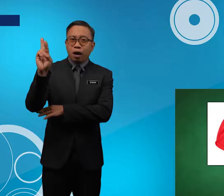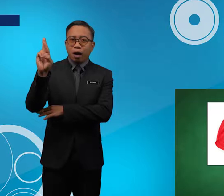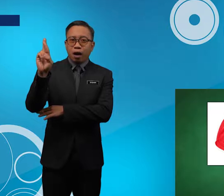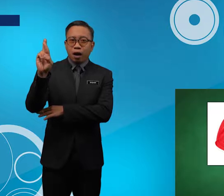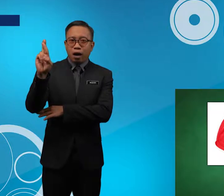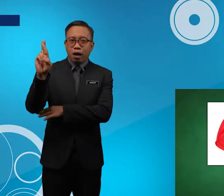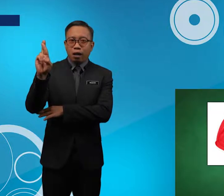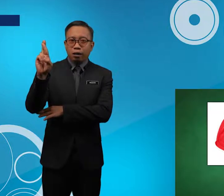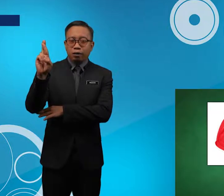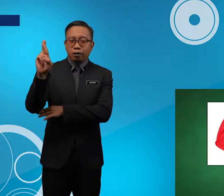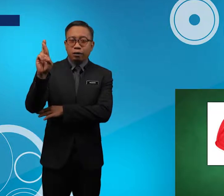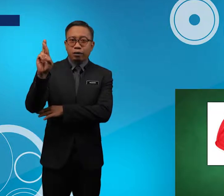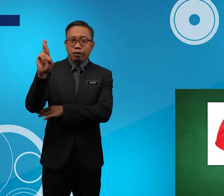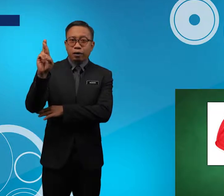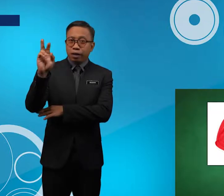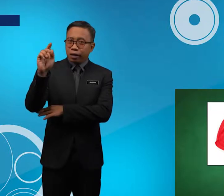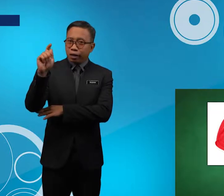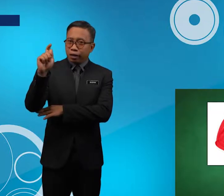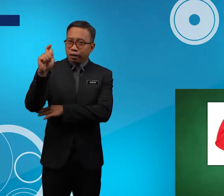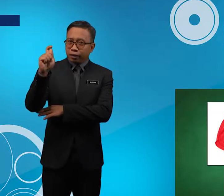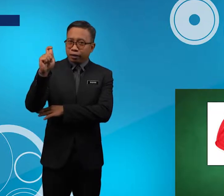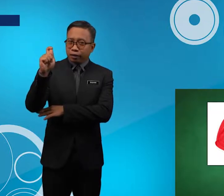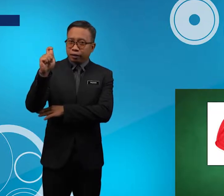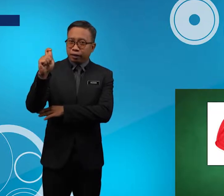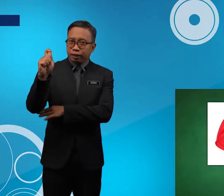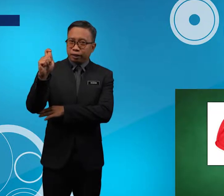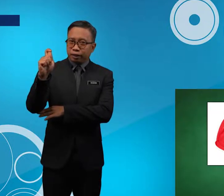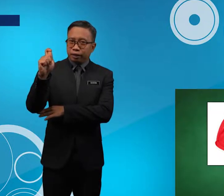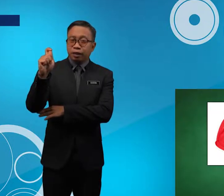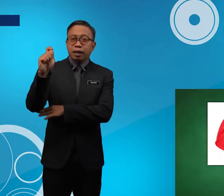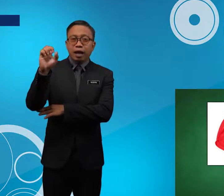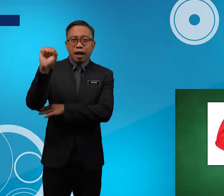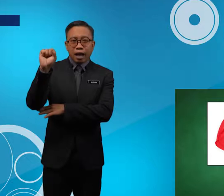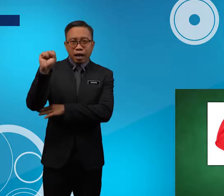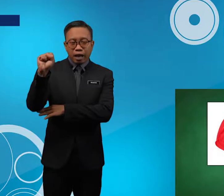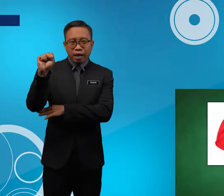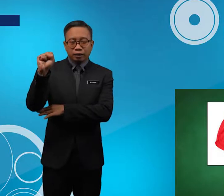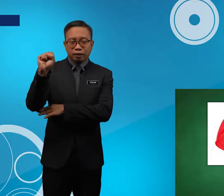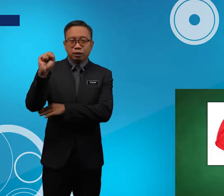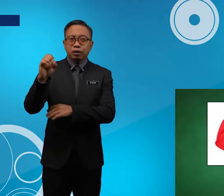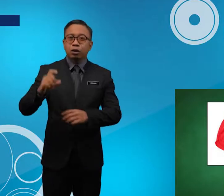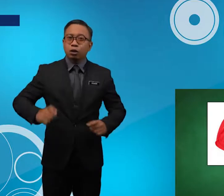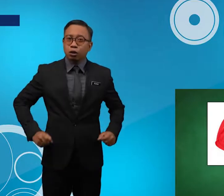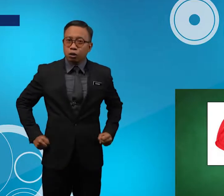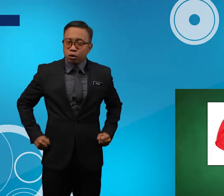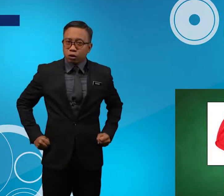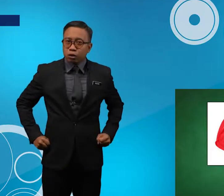R T S Shirt